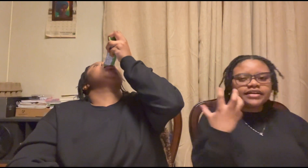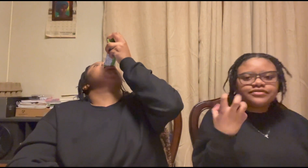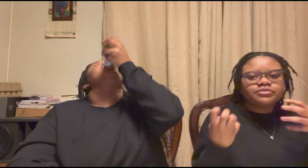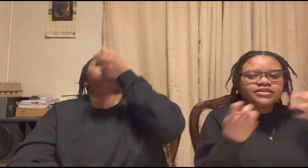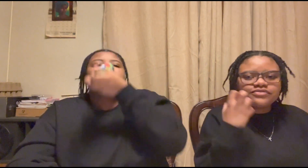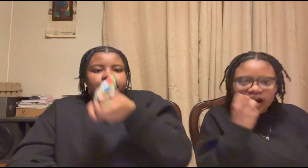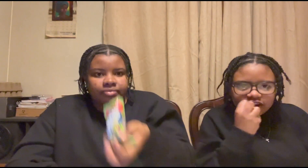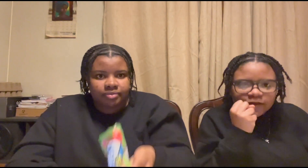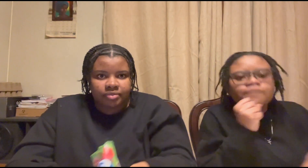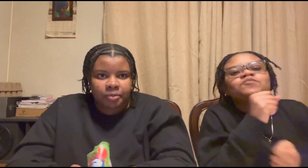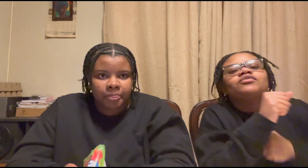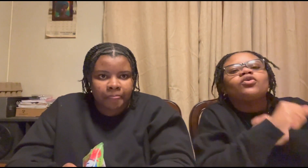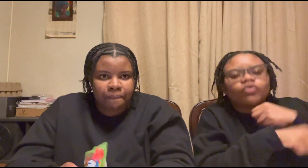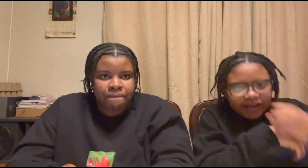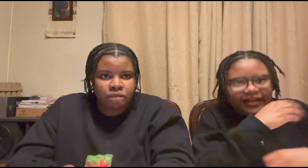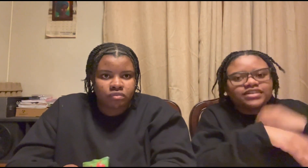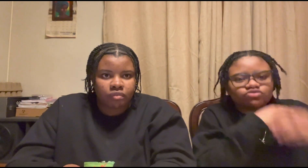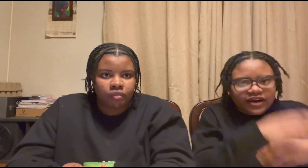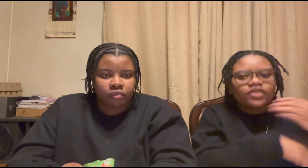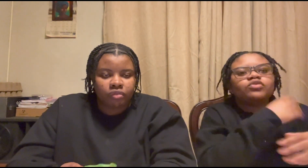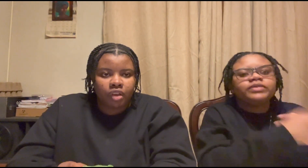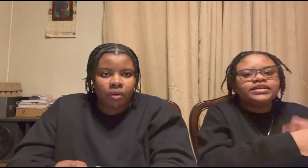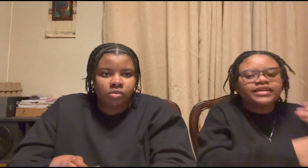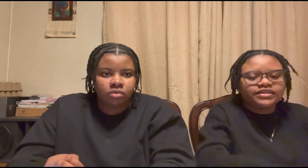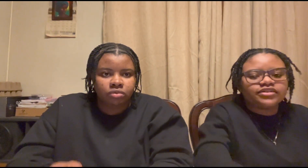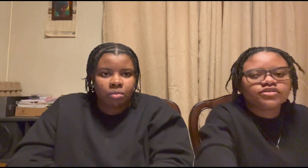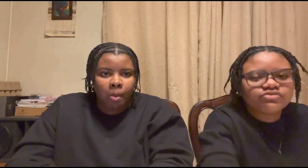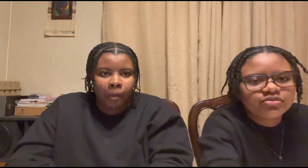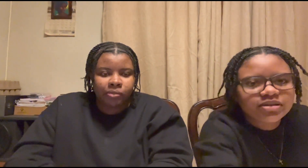feel me fire red is red gonna be in there for me